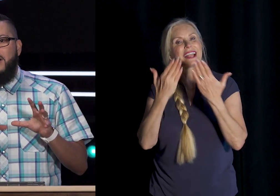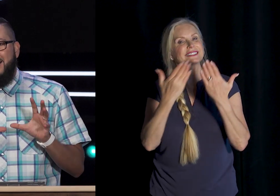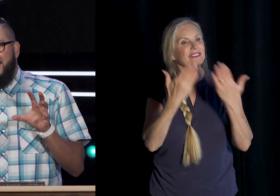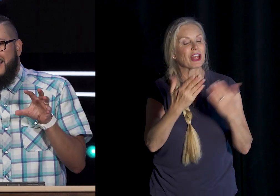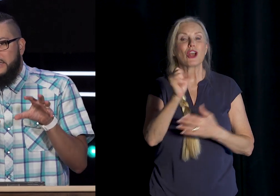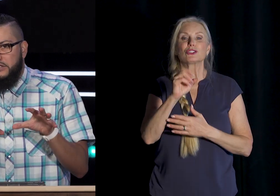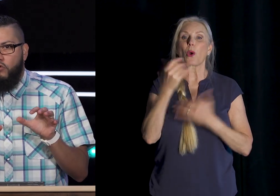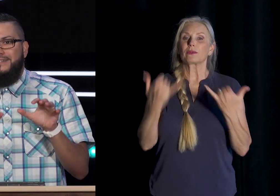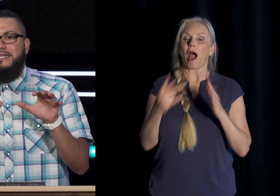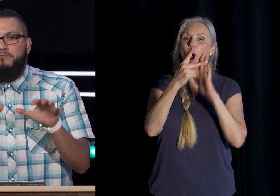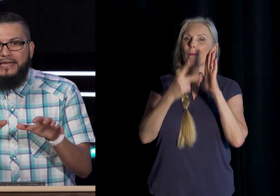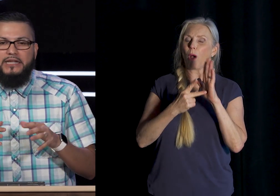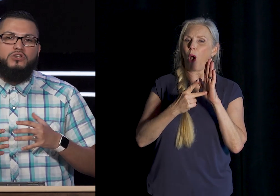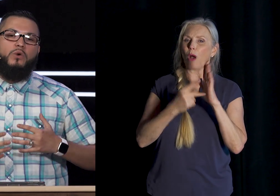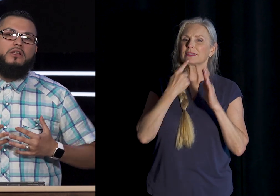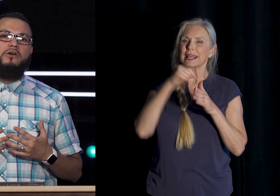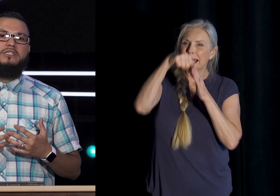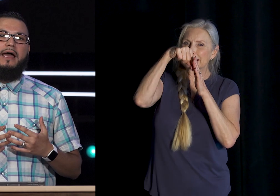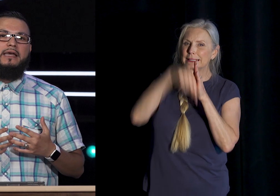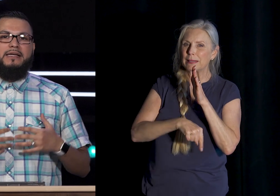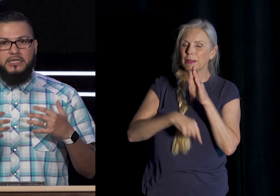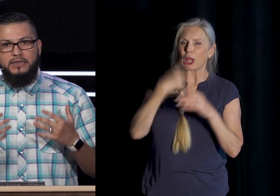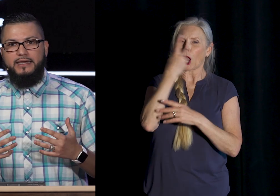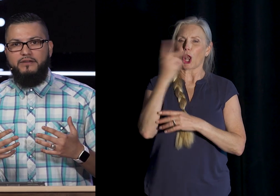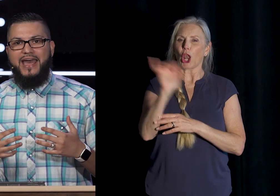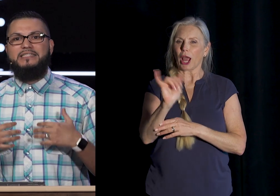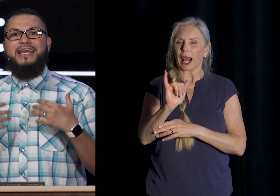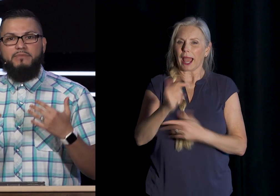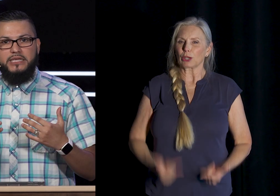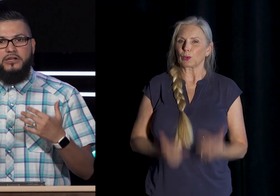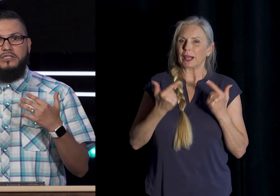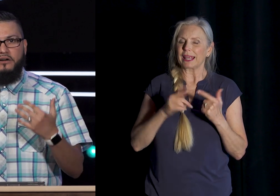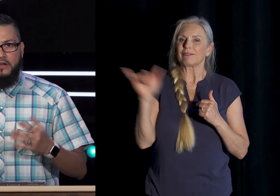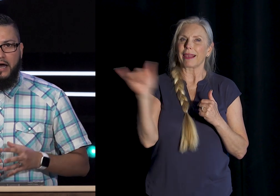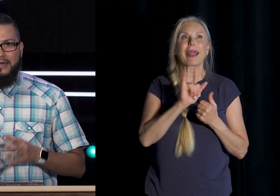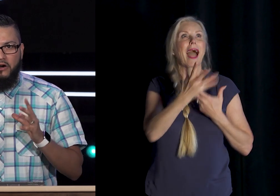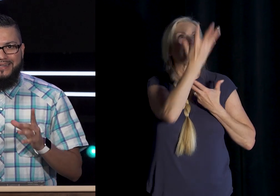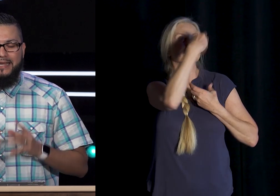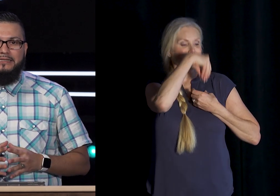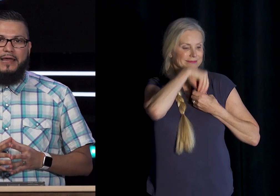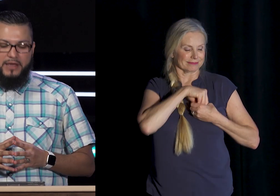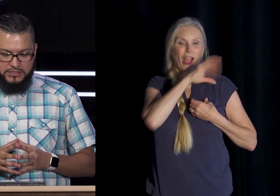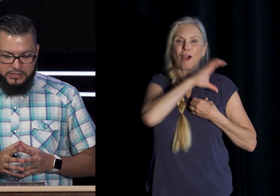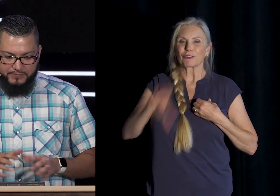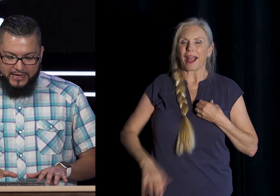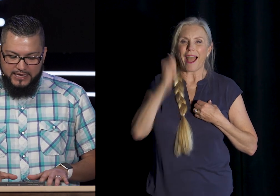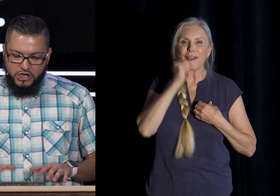kind of Leads us More deeply Into what It looks like To live As imitators Of God On a day To day basis He is